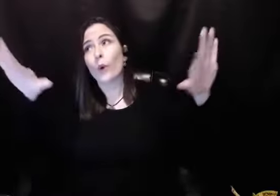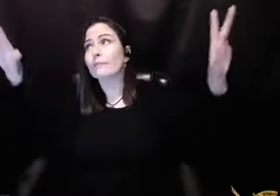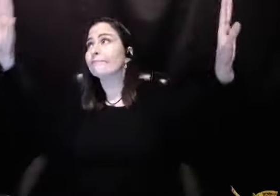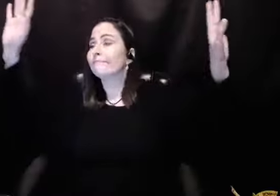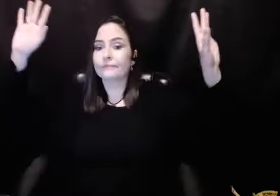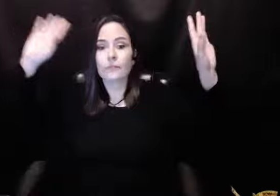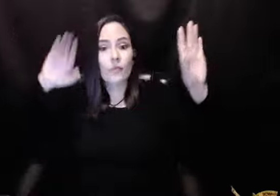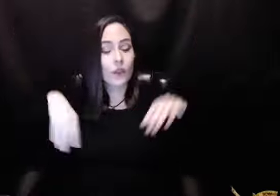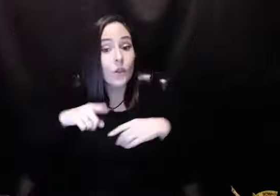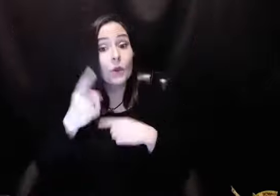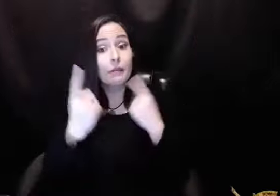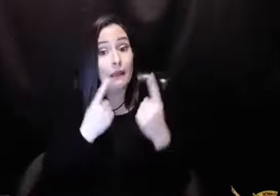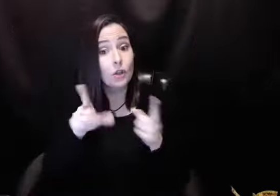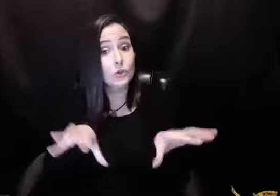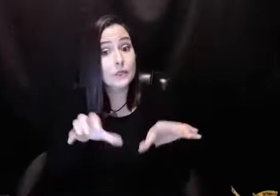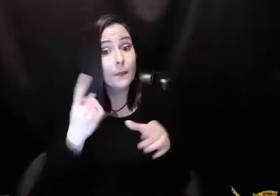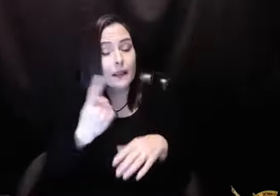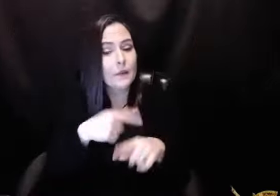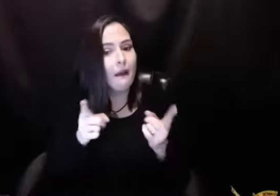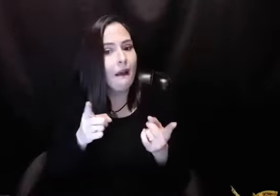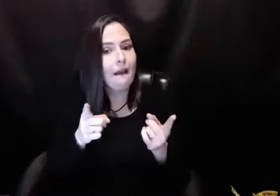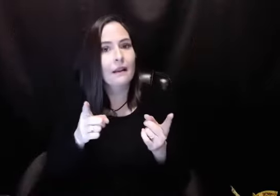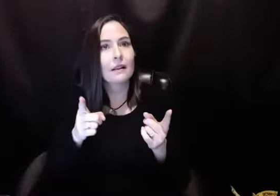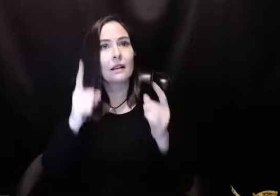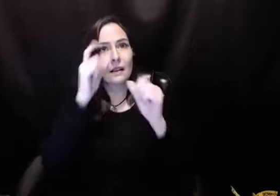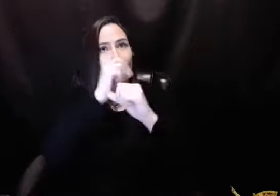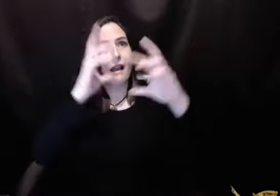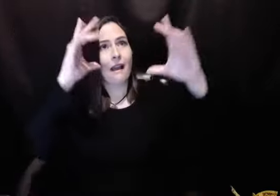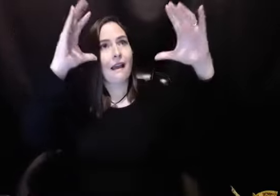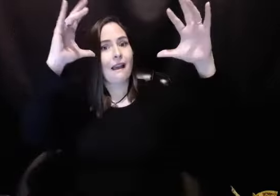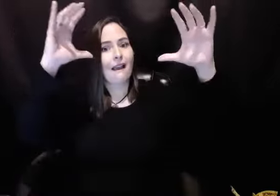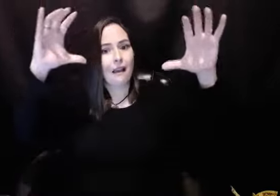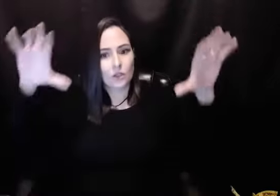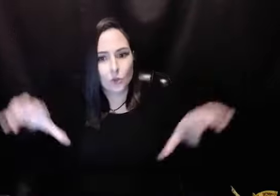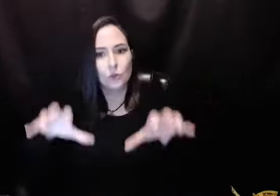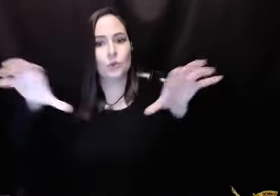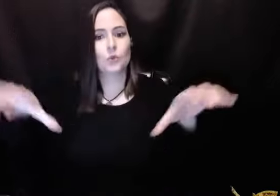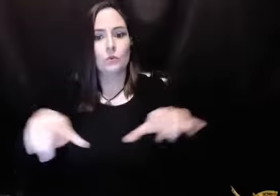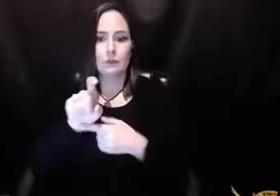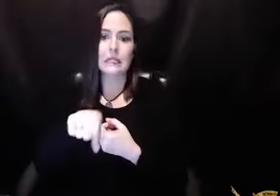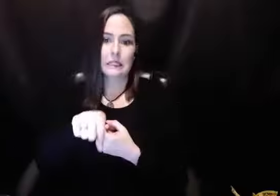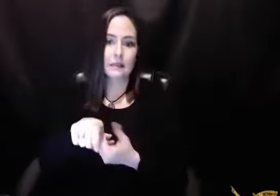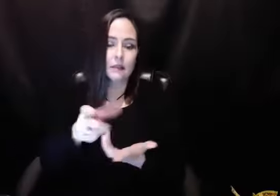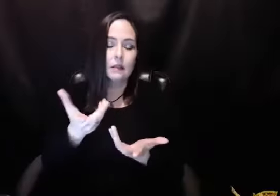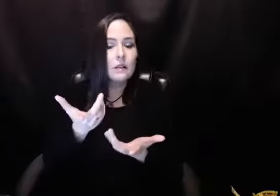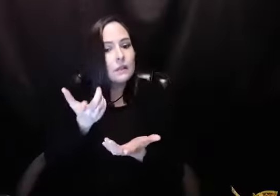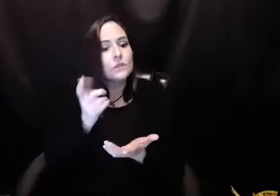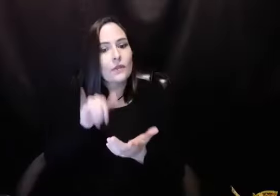It's fantasy. It's all it is. It's fantasy. You think you're doing something, but you're not doing anything until you take the